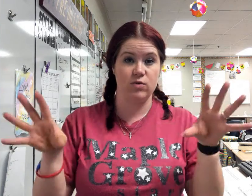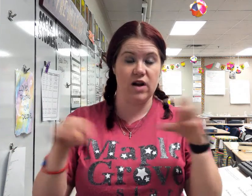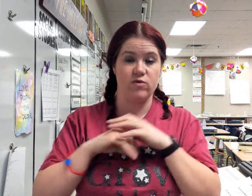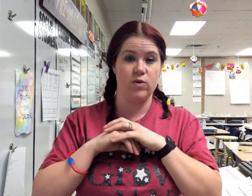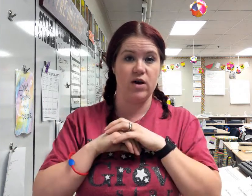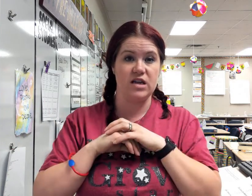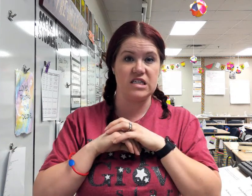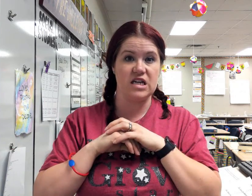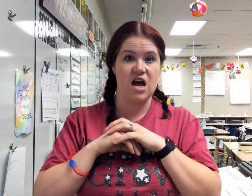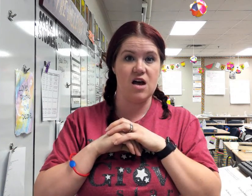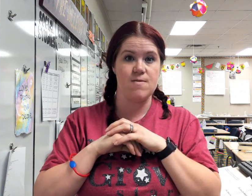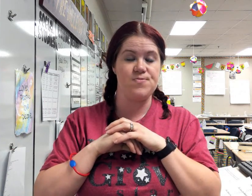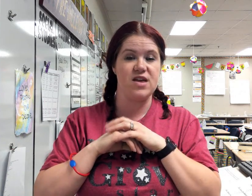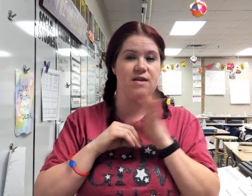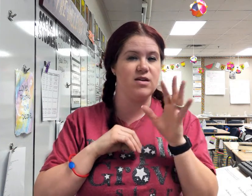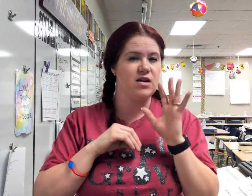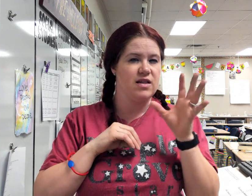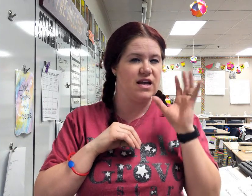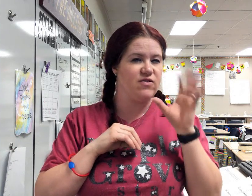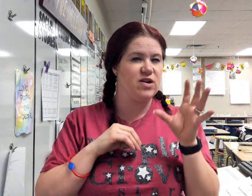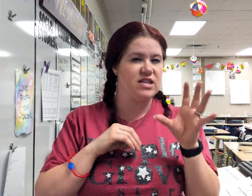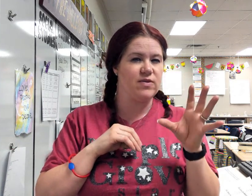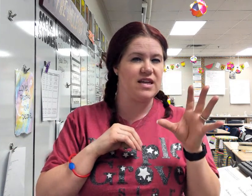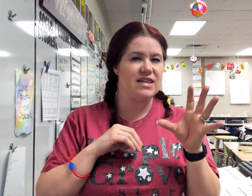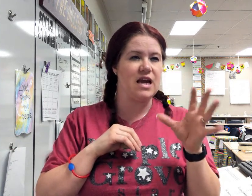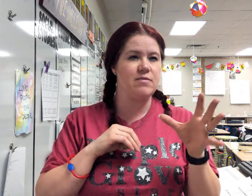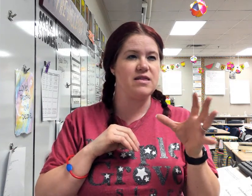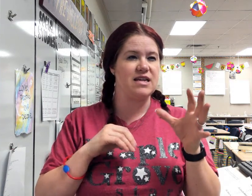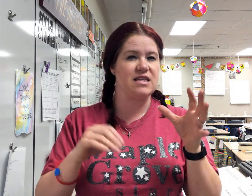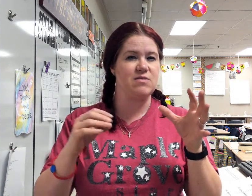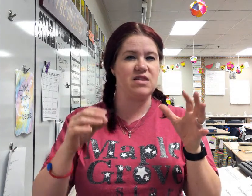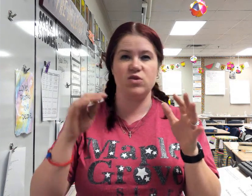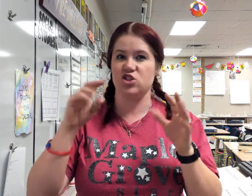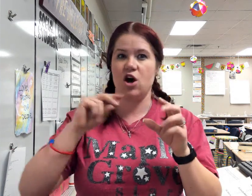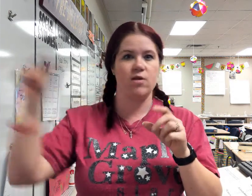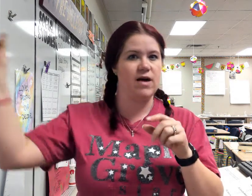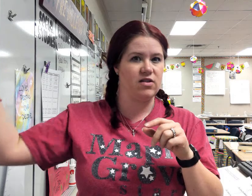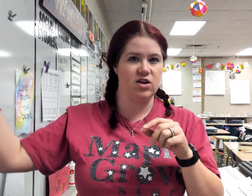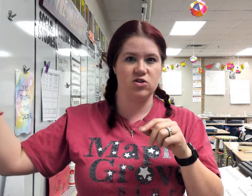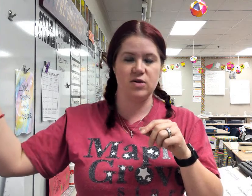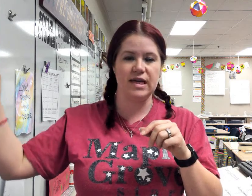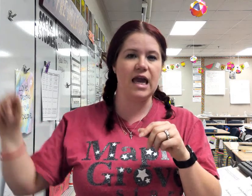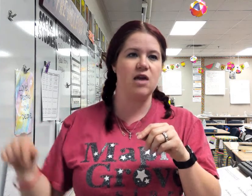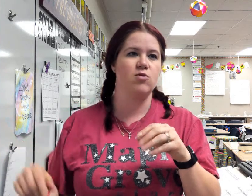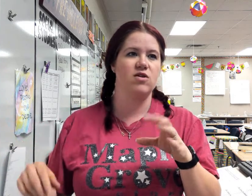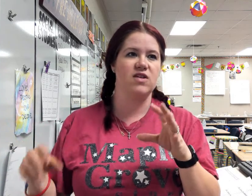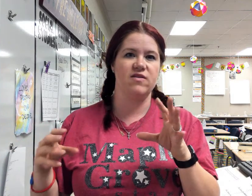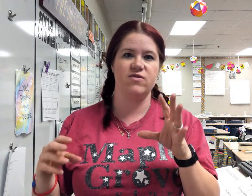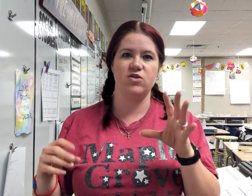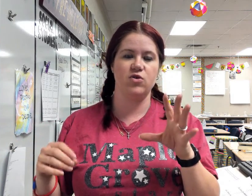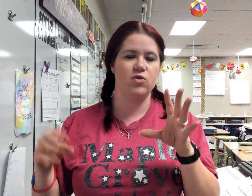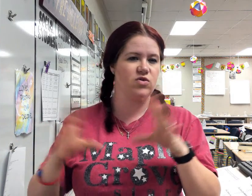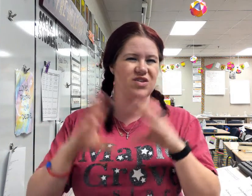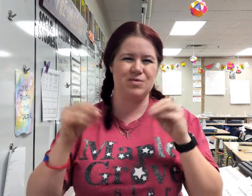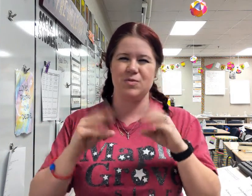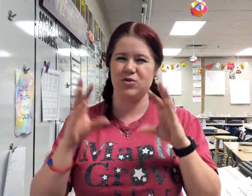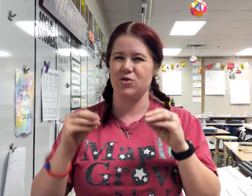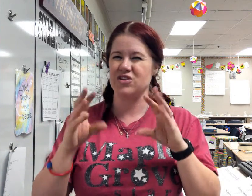whatever we want. Um, that, like, if you get done with an assignment, that doesn't mean that we just automatically go to a game or that if you, like, people who are